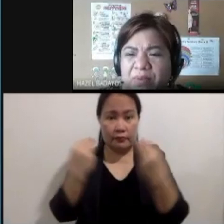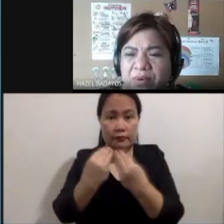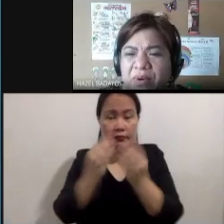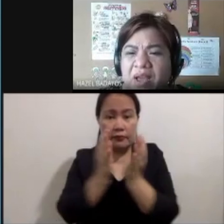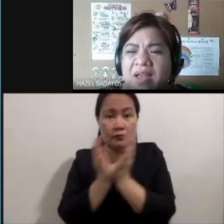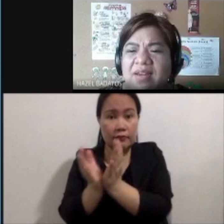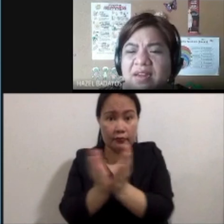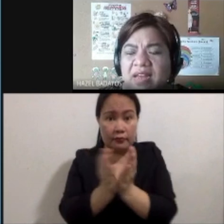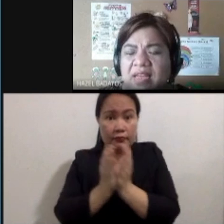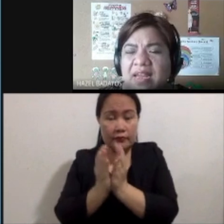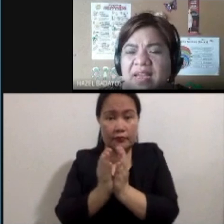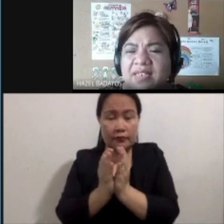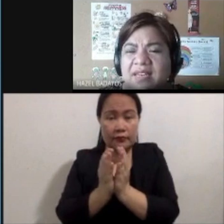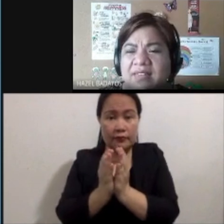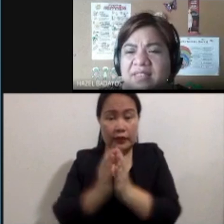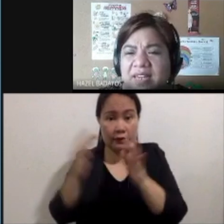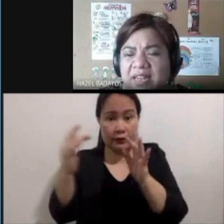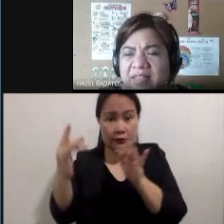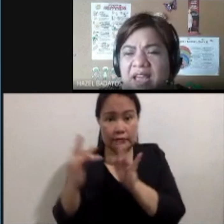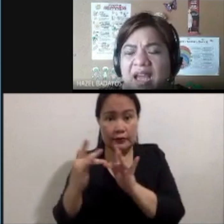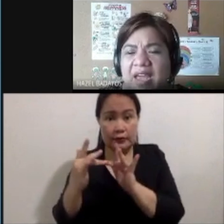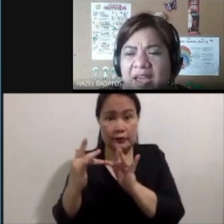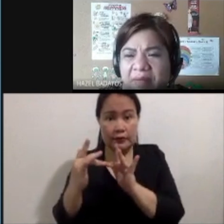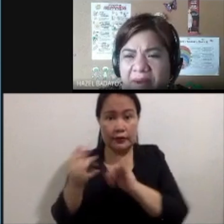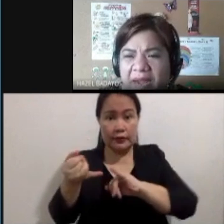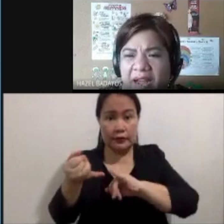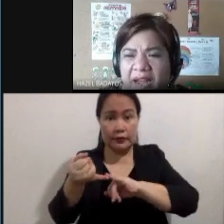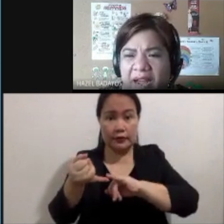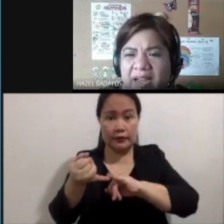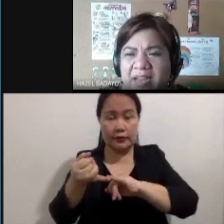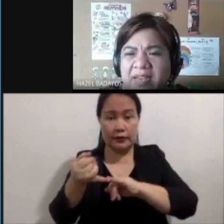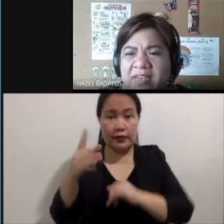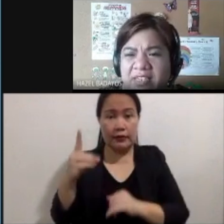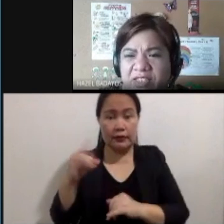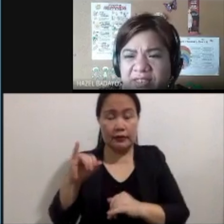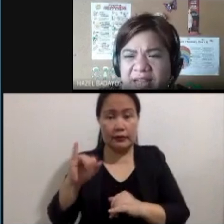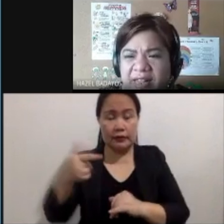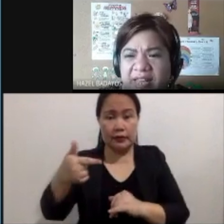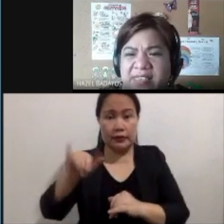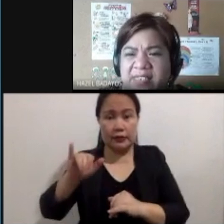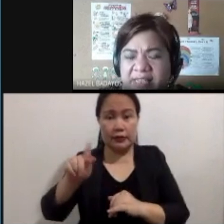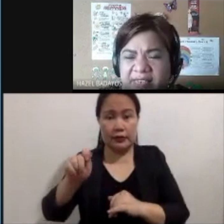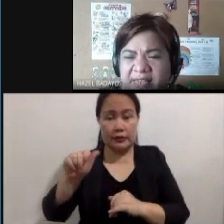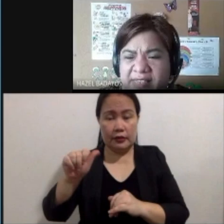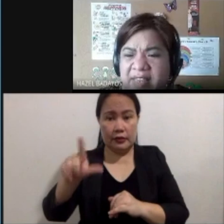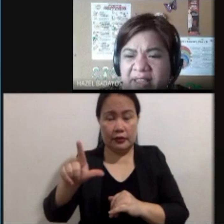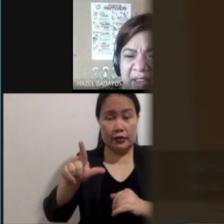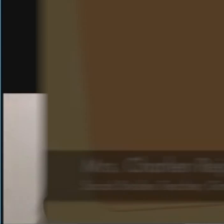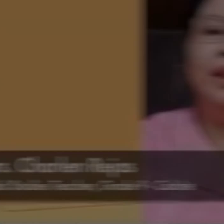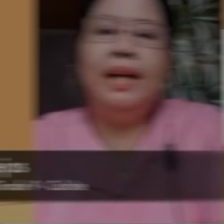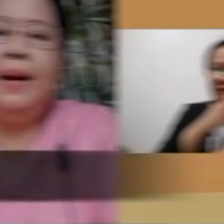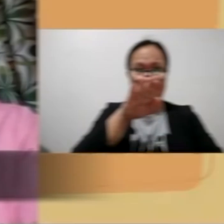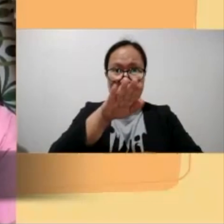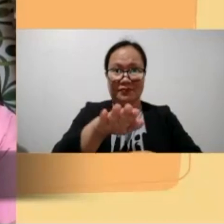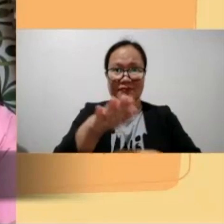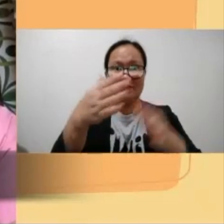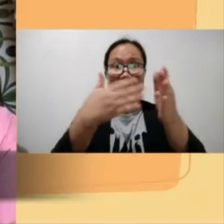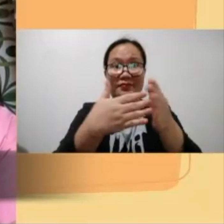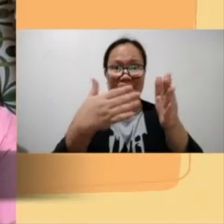sa buong mundo na nakilink sa internet ay ang mga digital citizens like us.